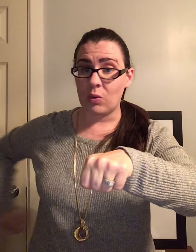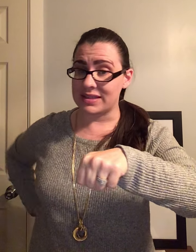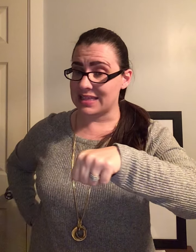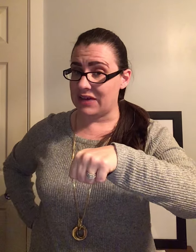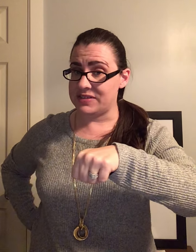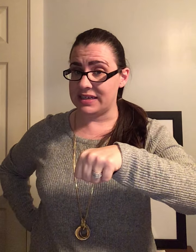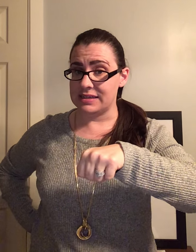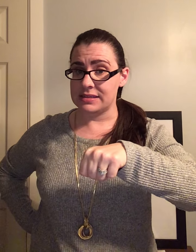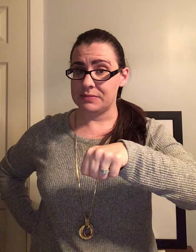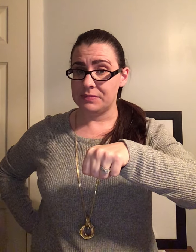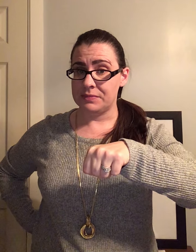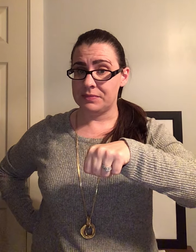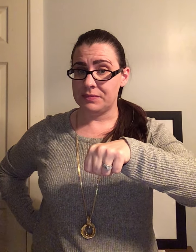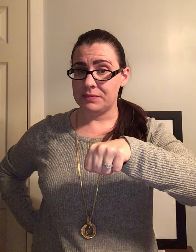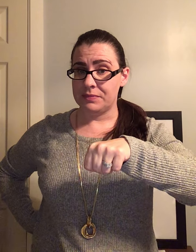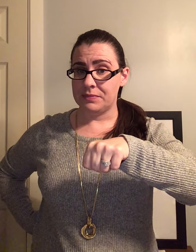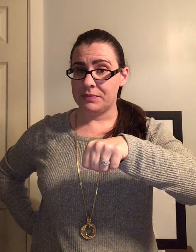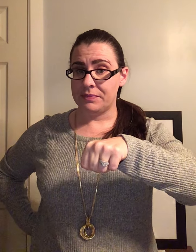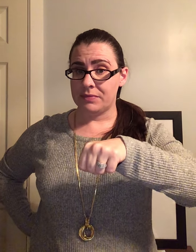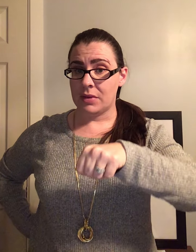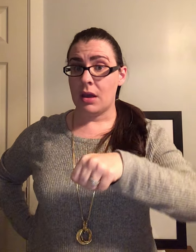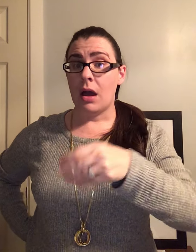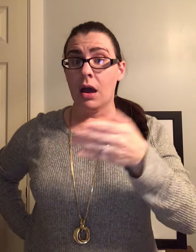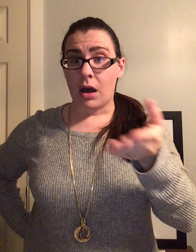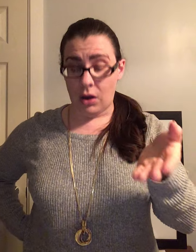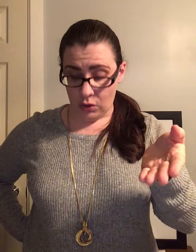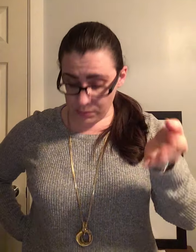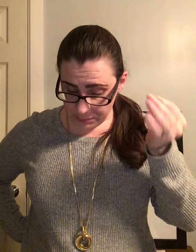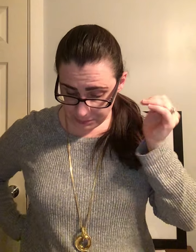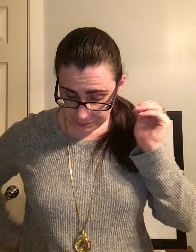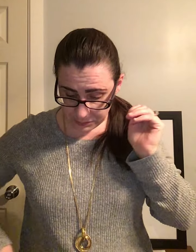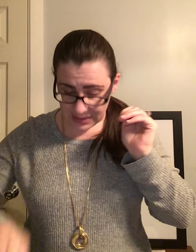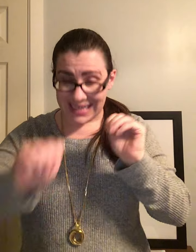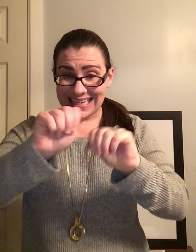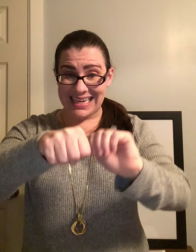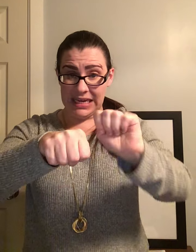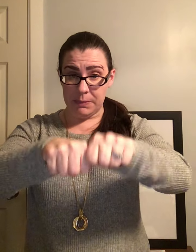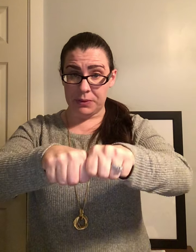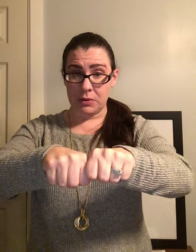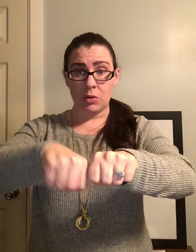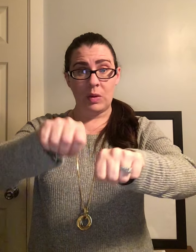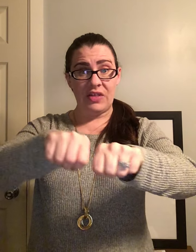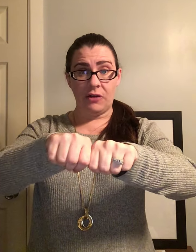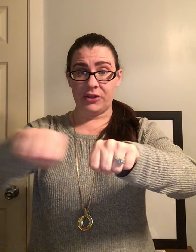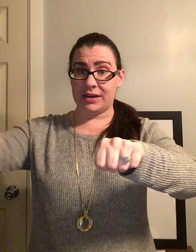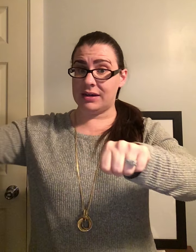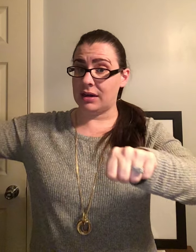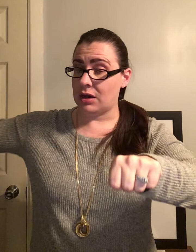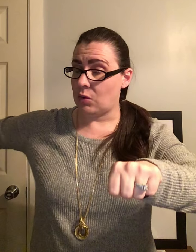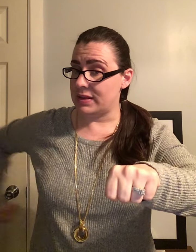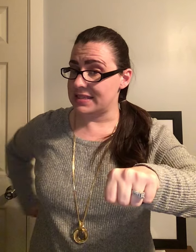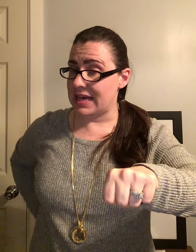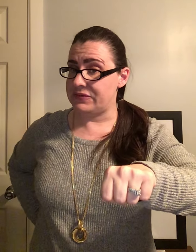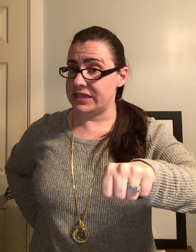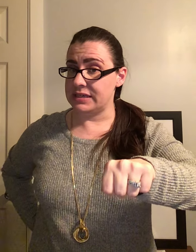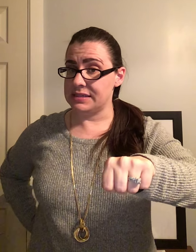what's left is oom. Keep, without the k, what's left is